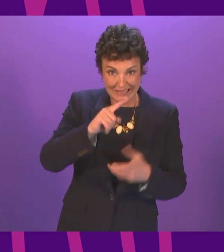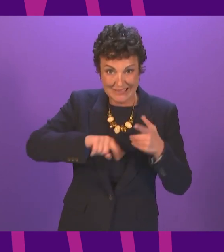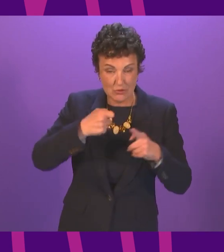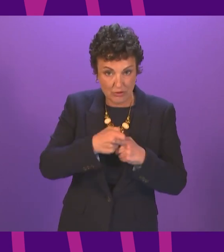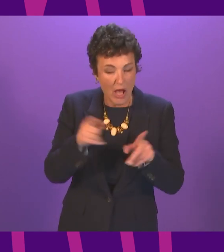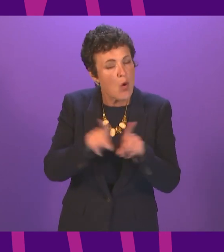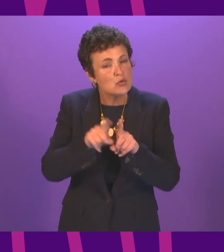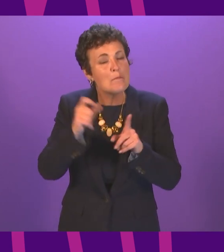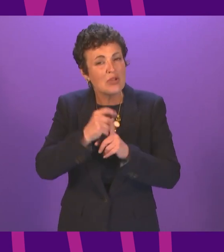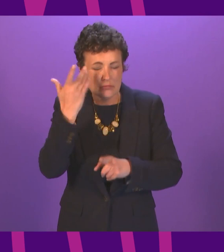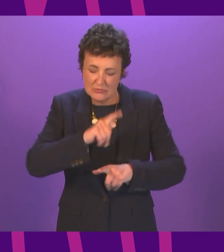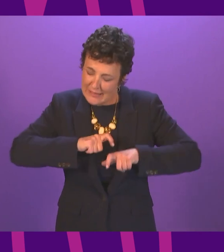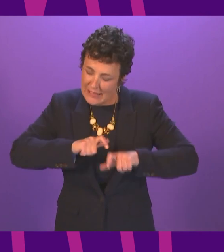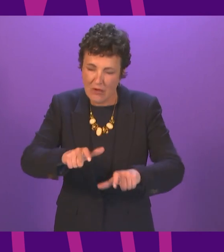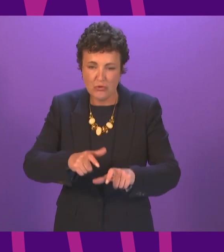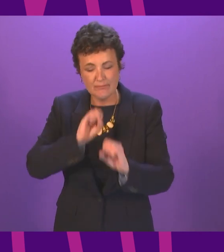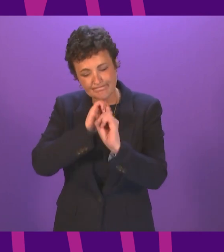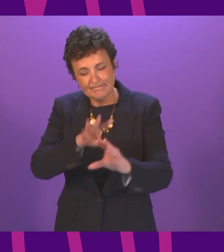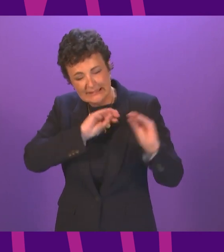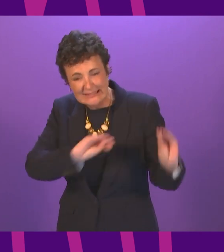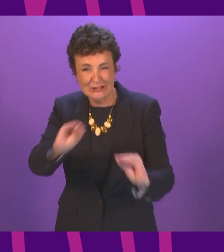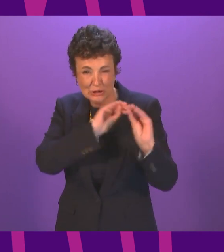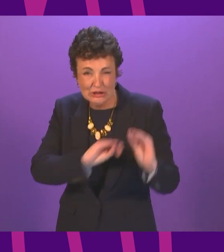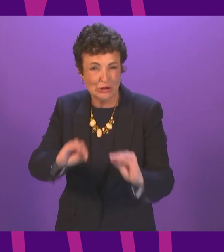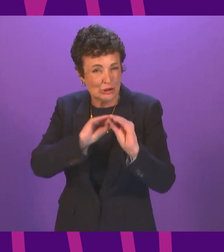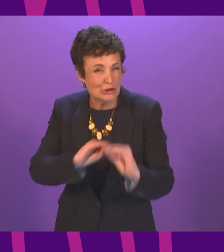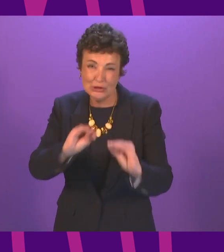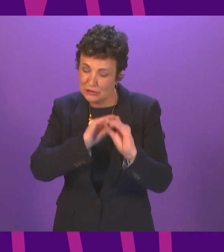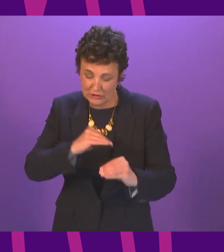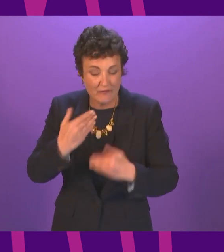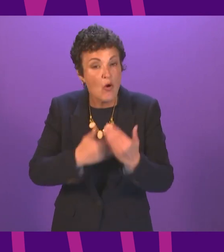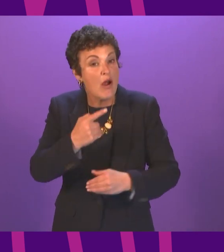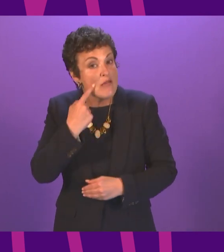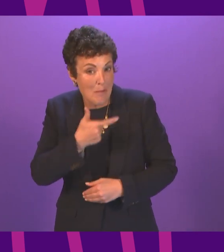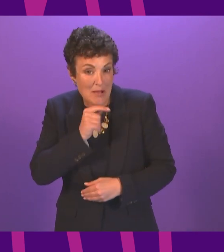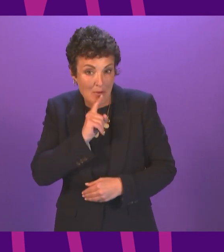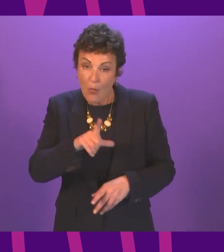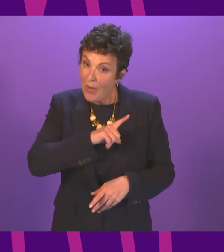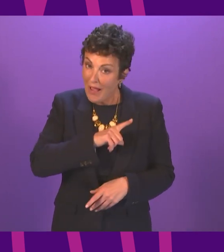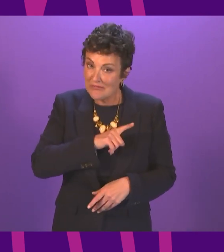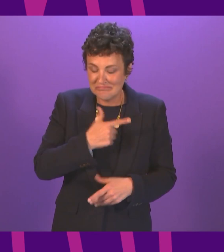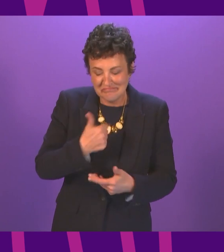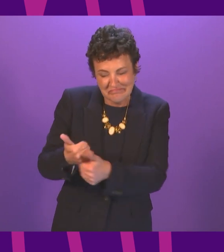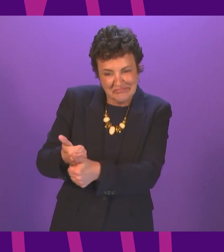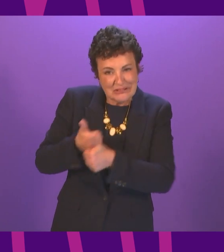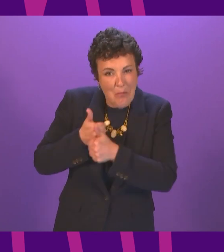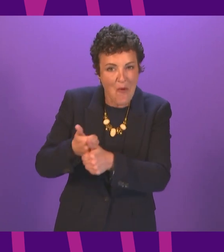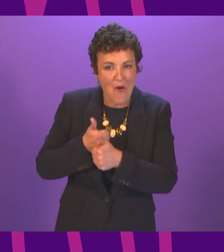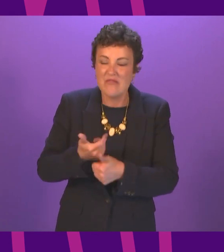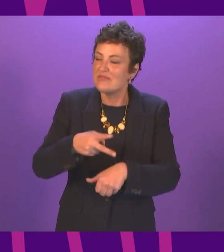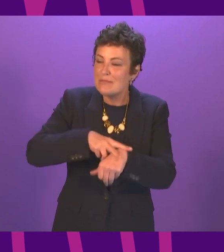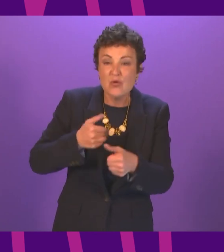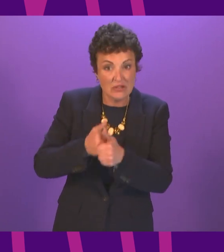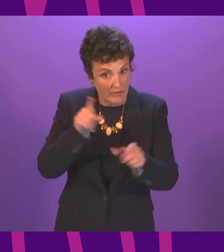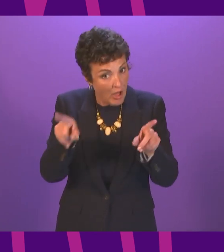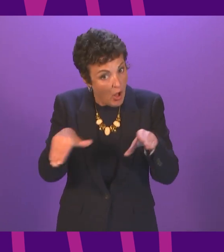have continued to deliver for our children and young people aided by many support staff including